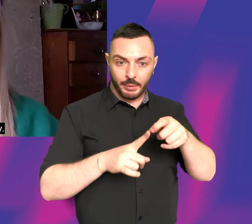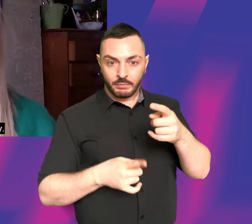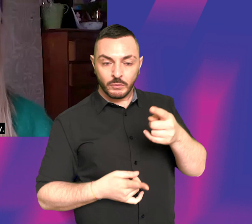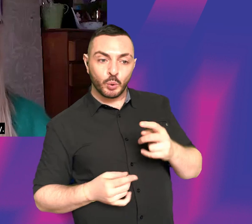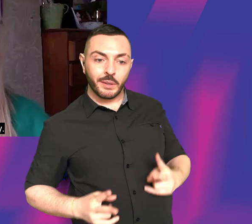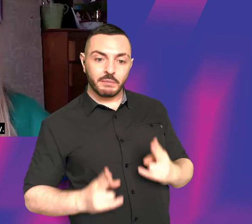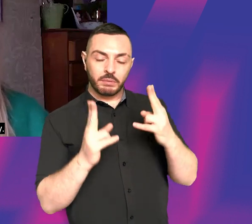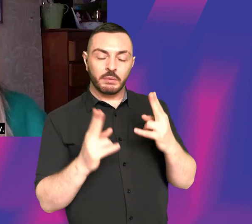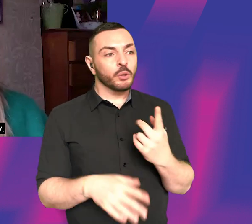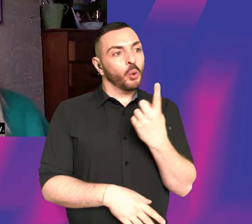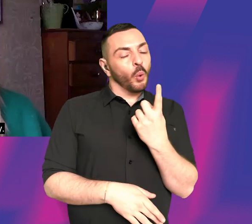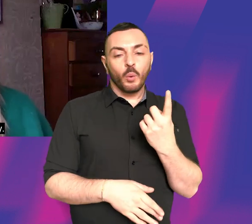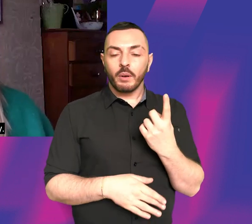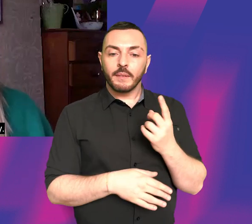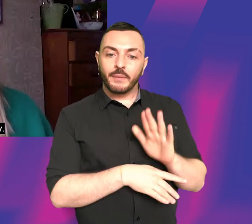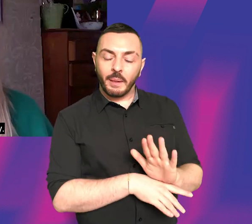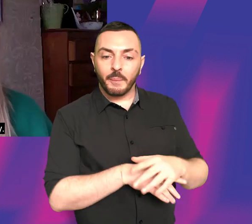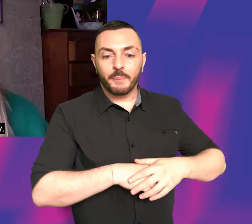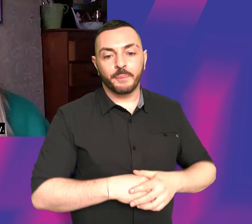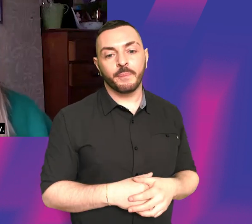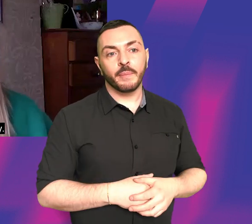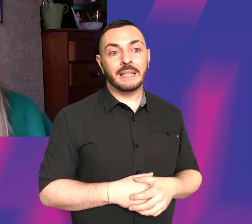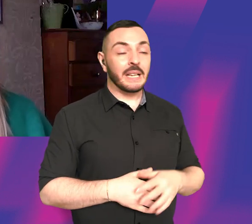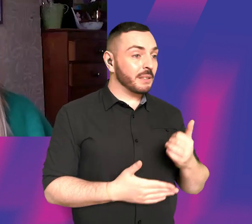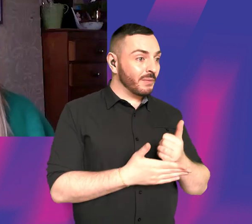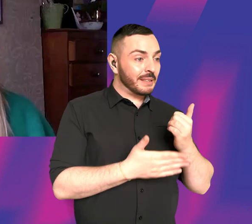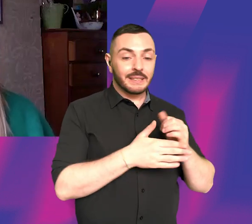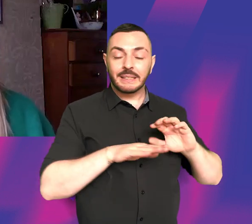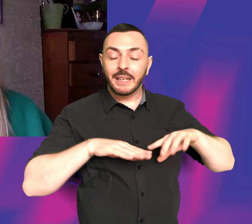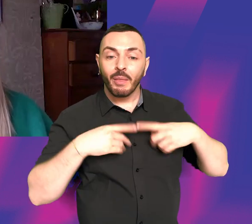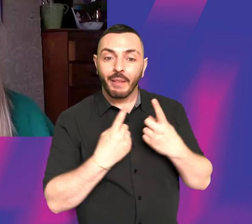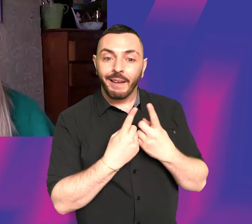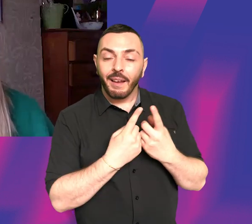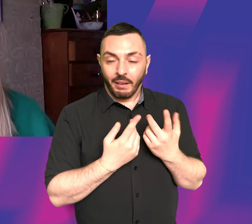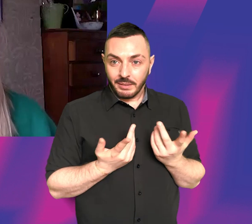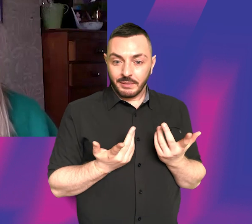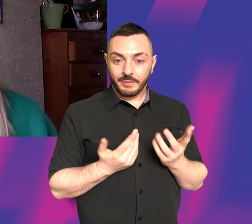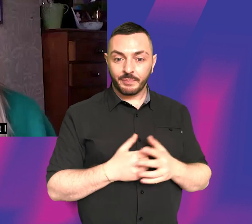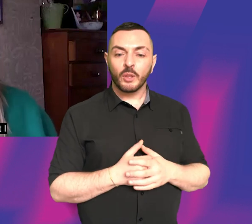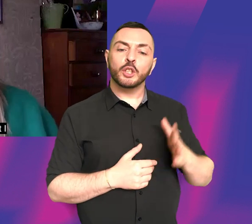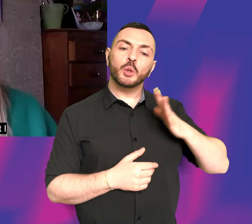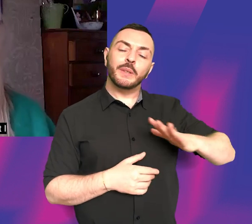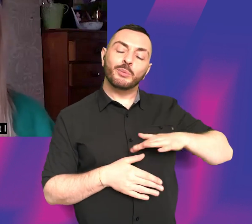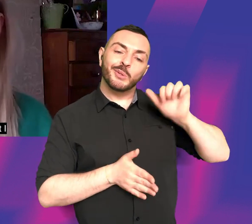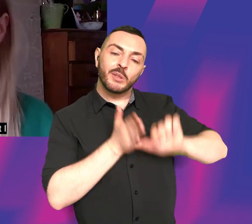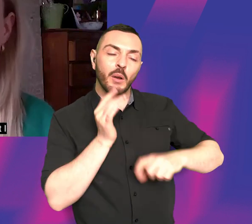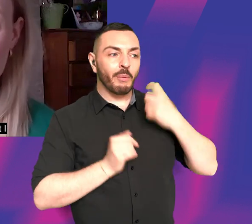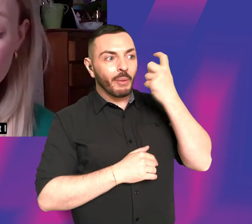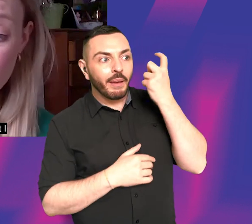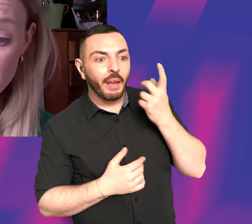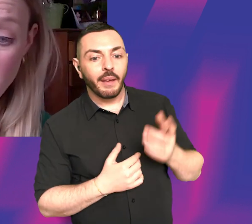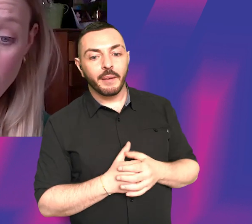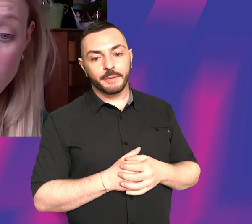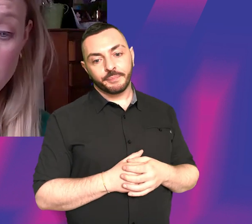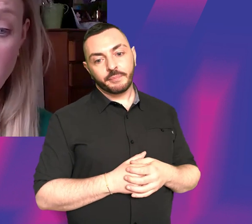like a brilliant thing about the world that we live in today. But you kind of have to start off thinking that and then I guess the other